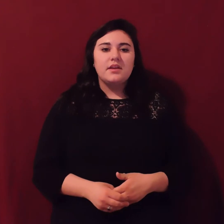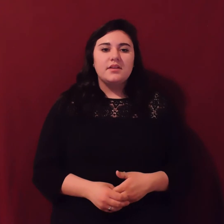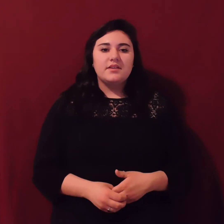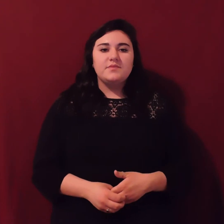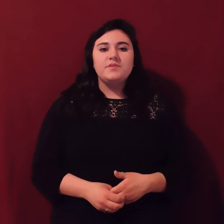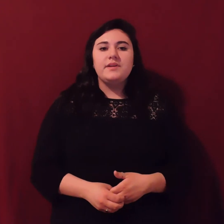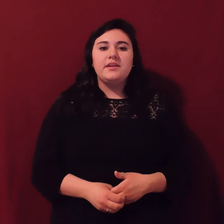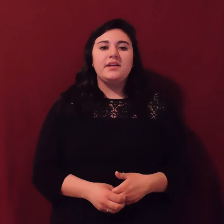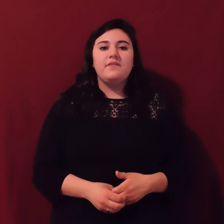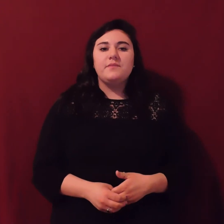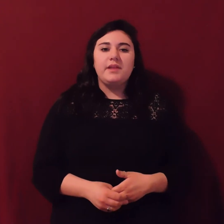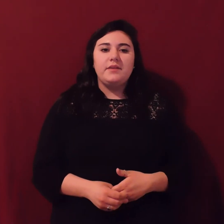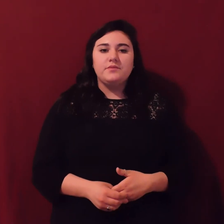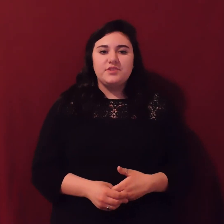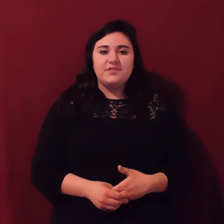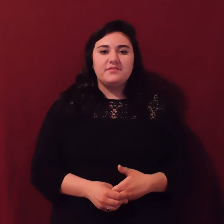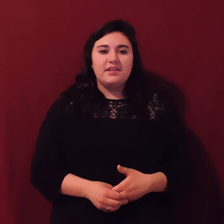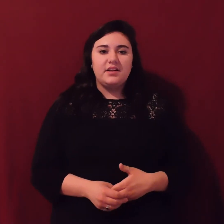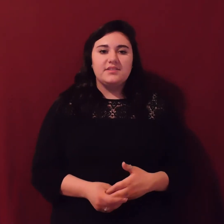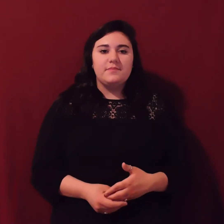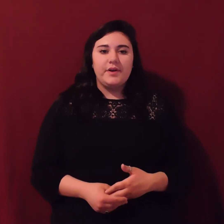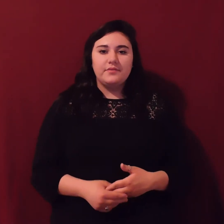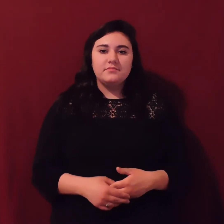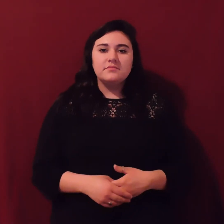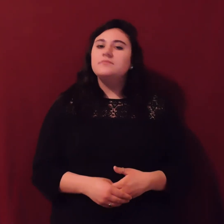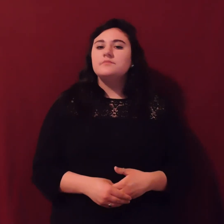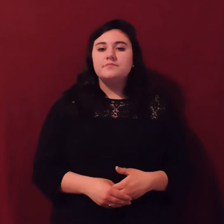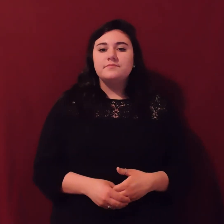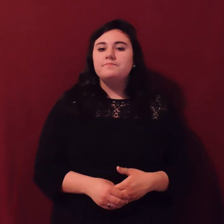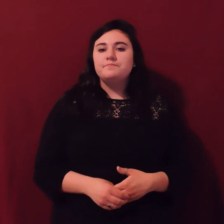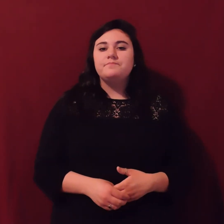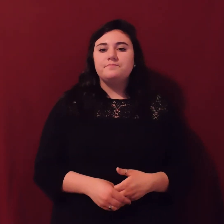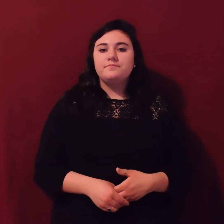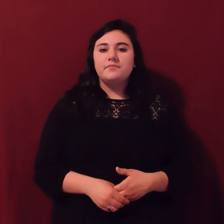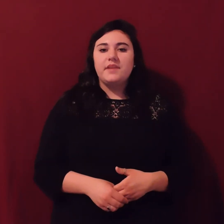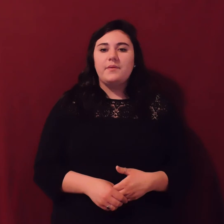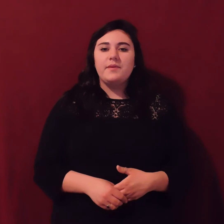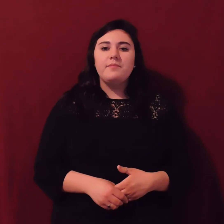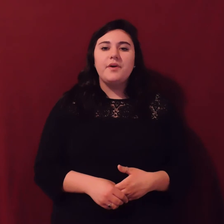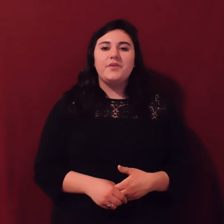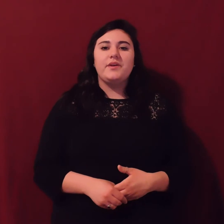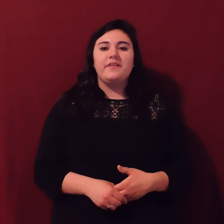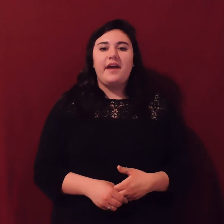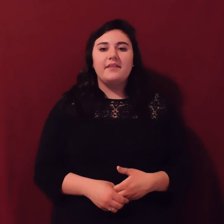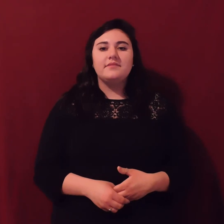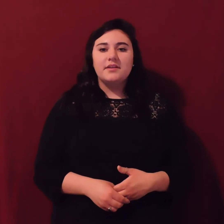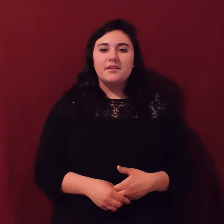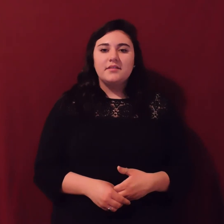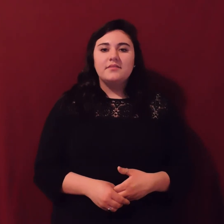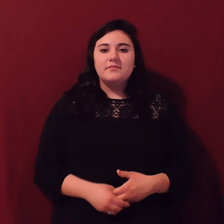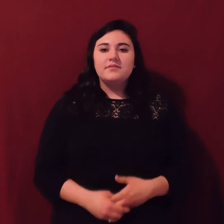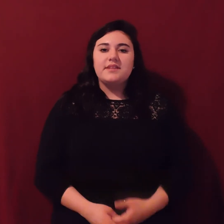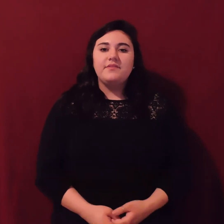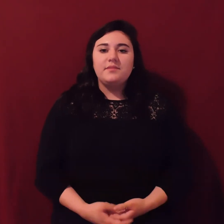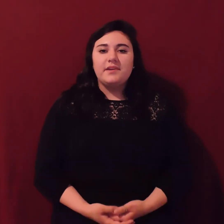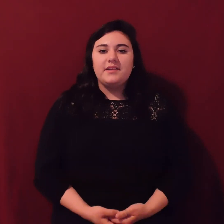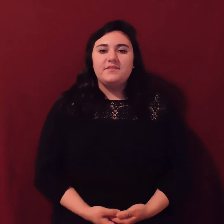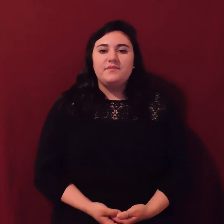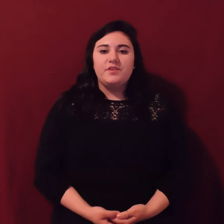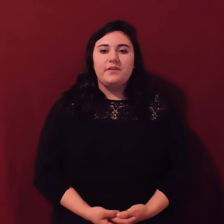Because once we get off the plane, we'll just get onto the boat. Yeah, we can both agree on that. Definitely because of the view that